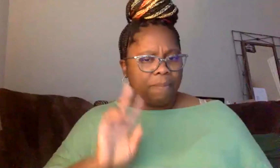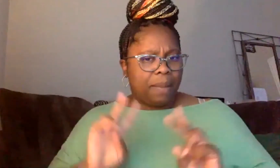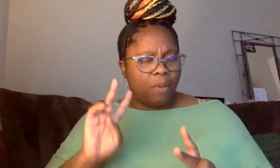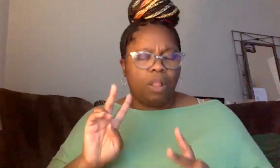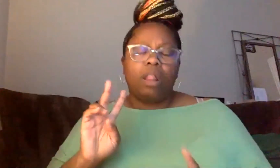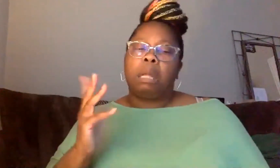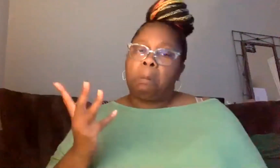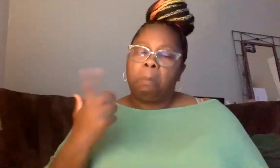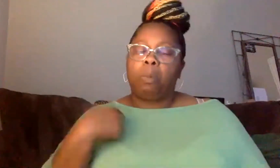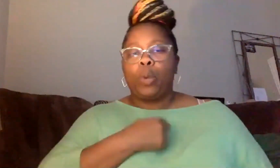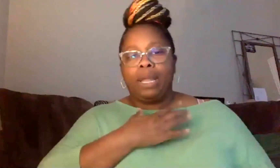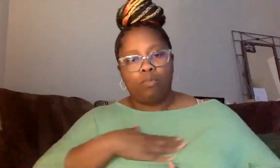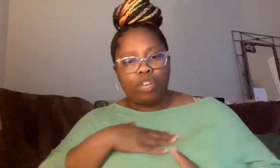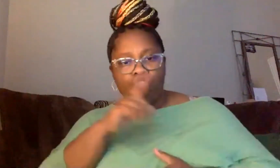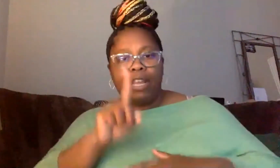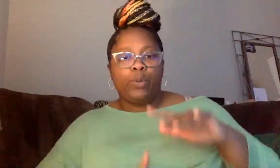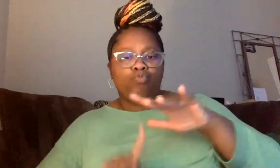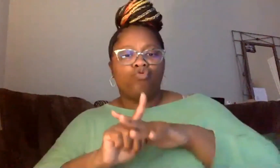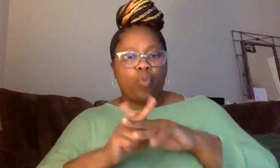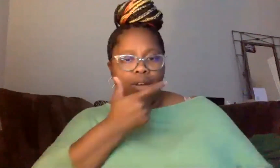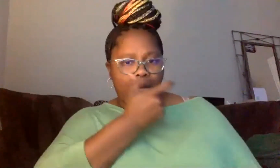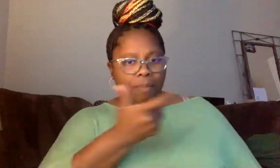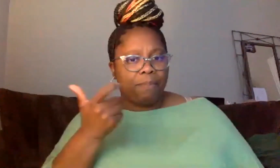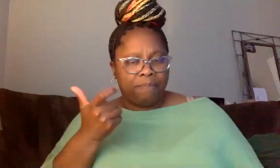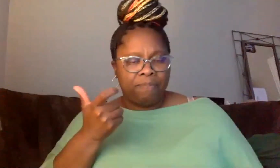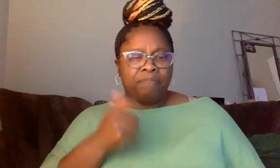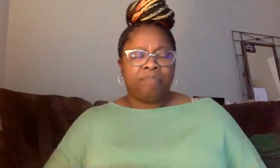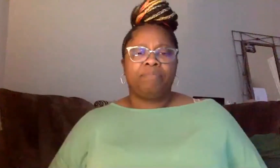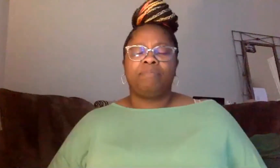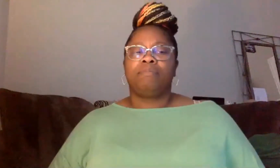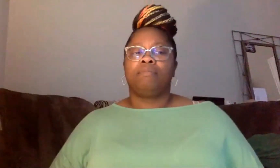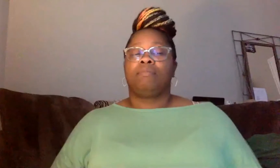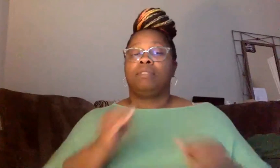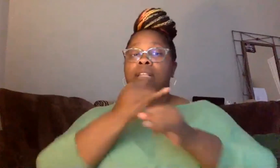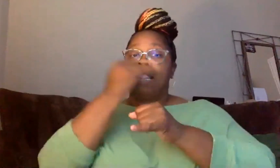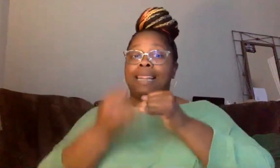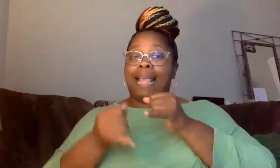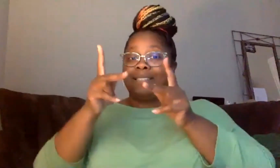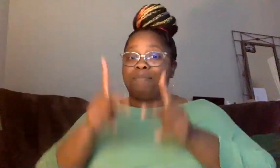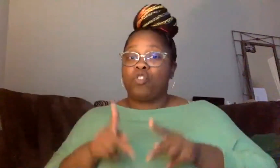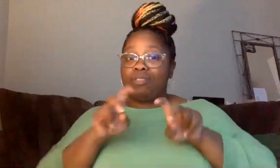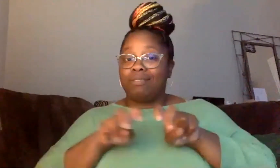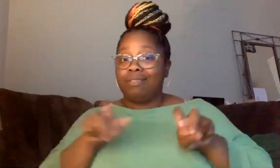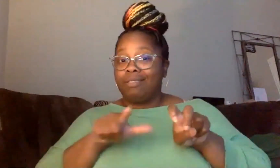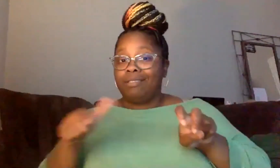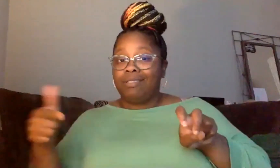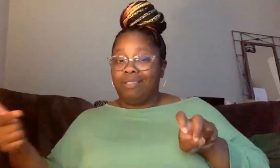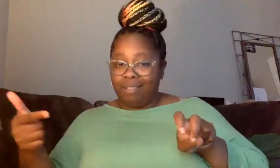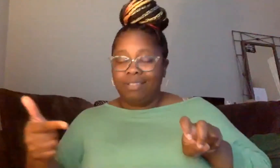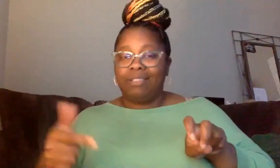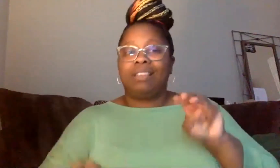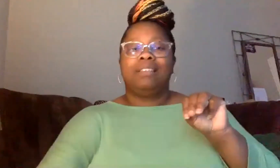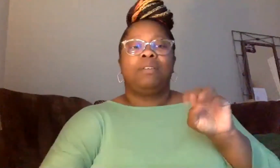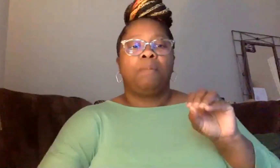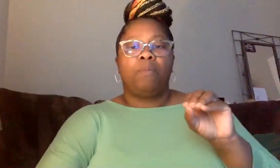your showing up for this. My, the, the last person on the agenda is moi. And